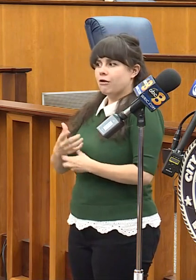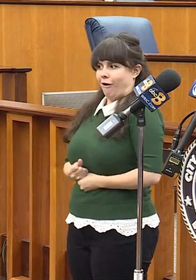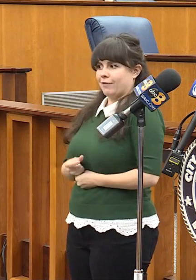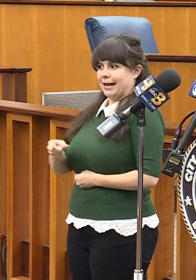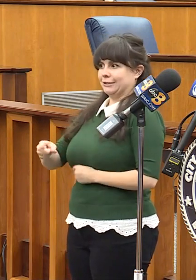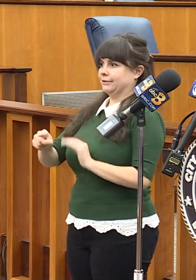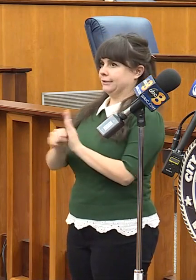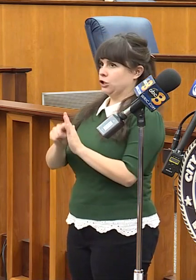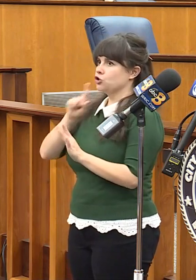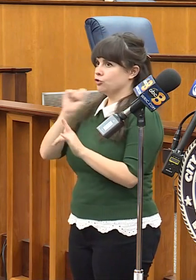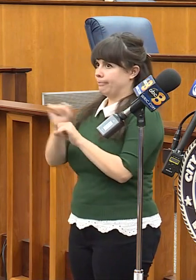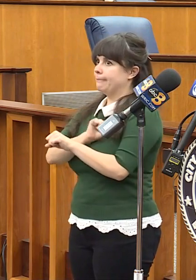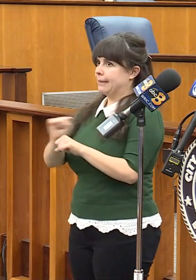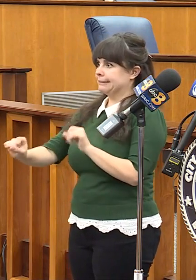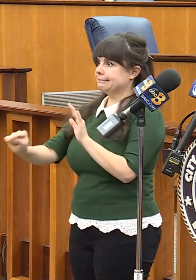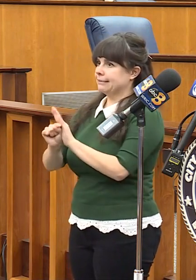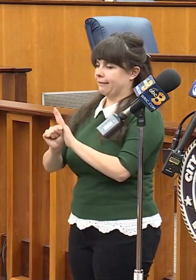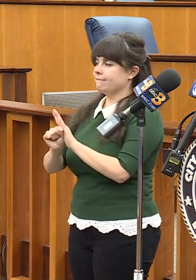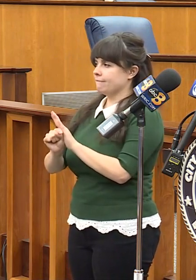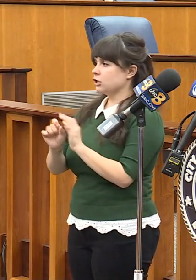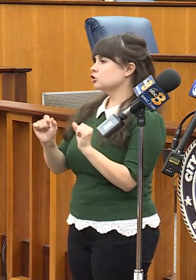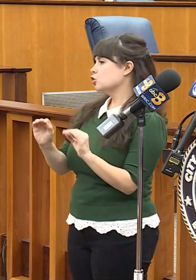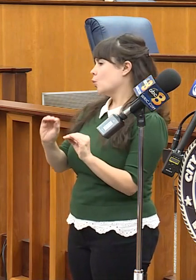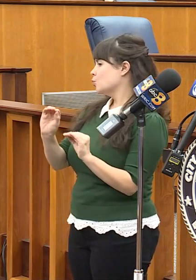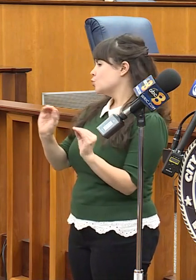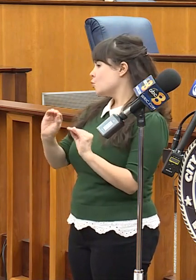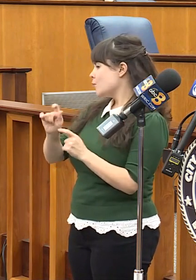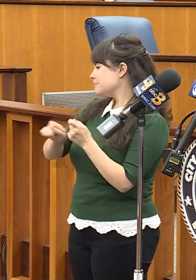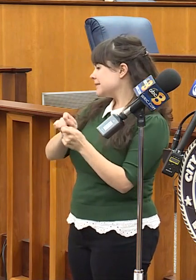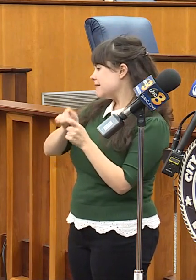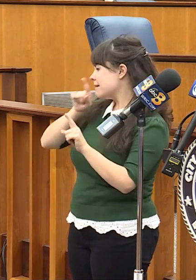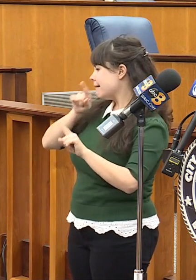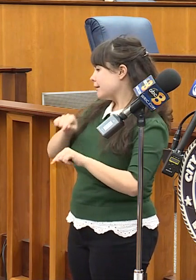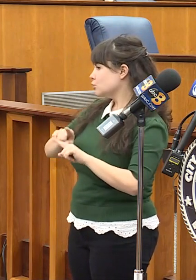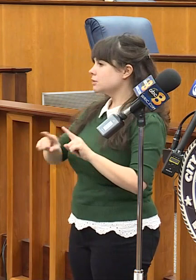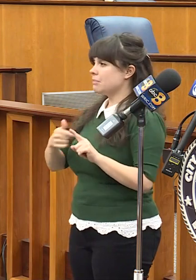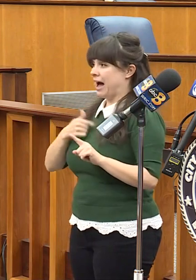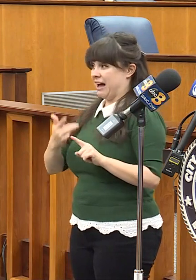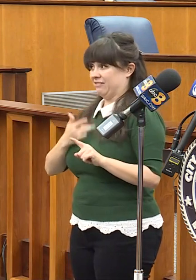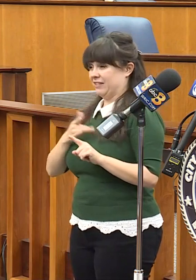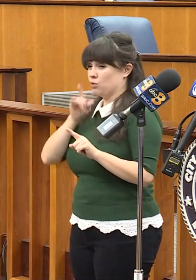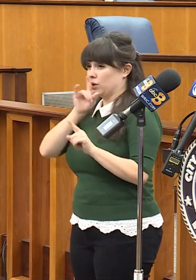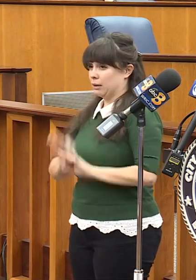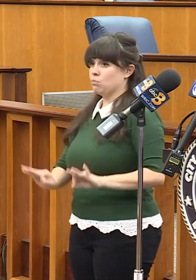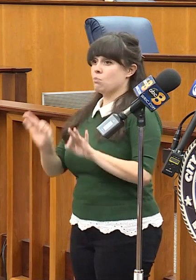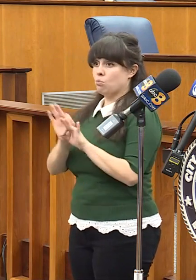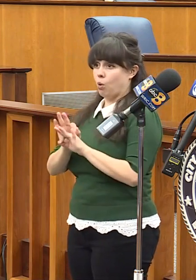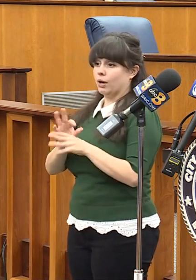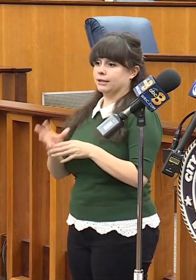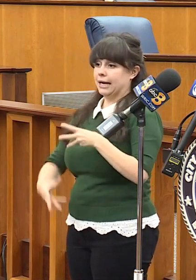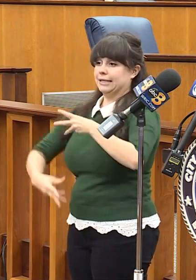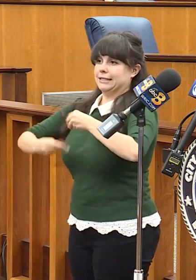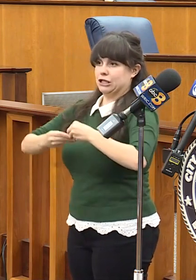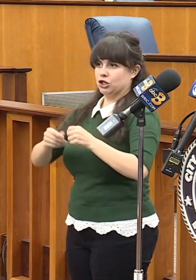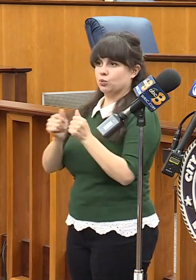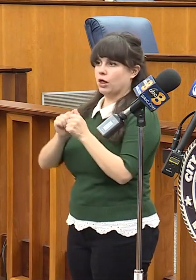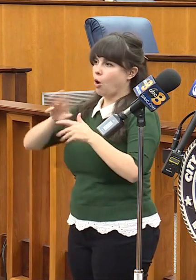no specific answers to the question, but I do think it's an important addition to the overall testing landscape.